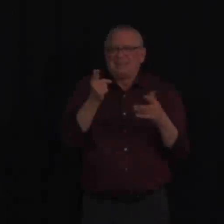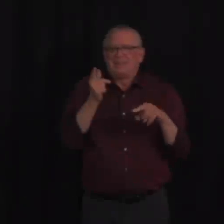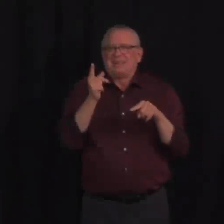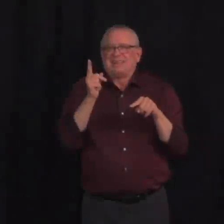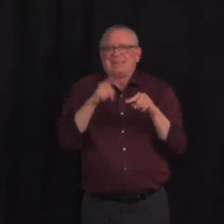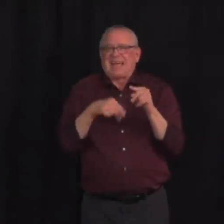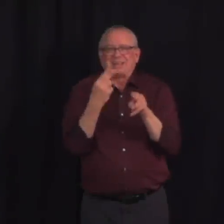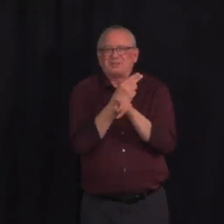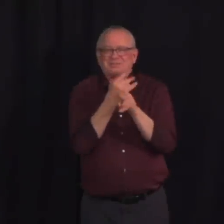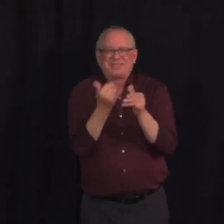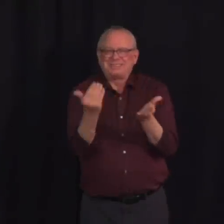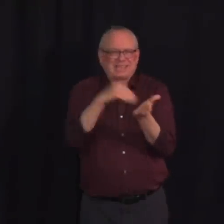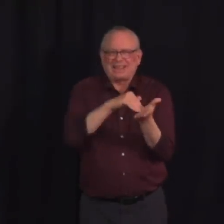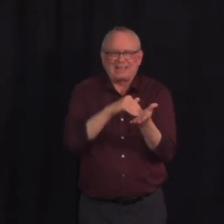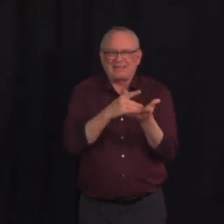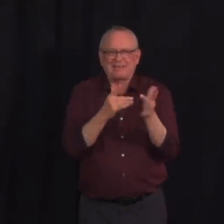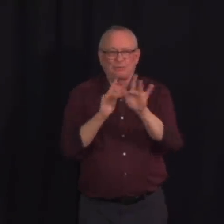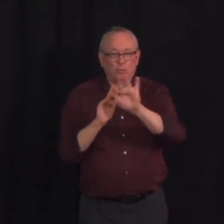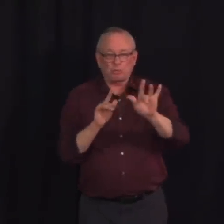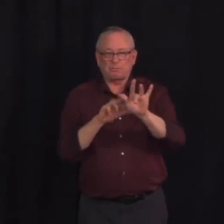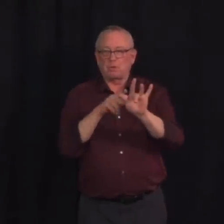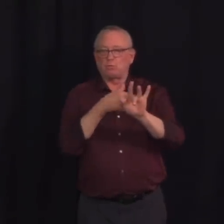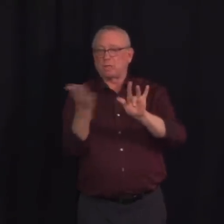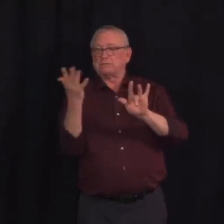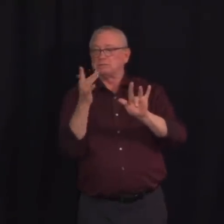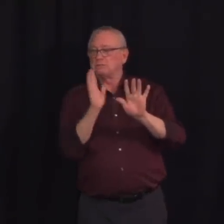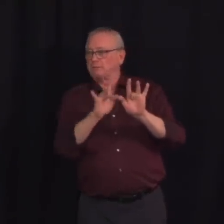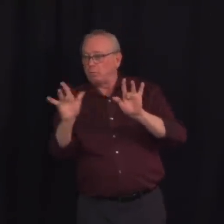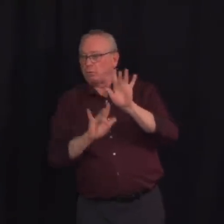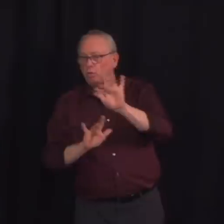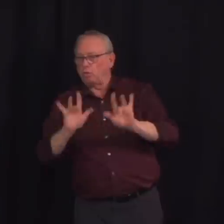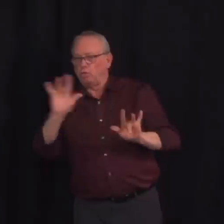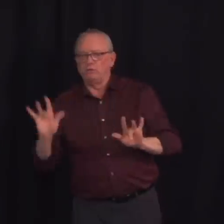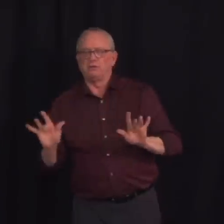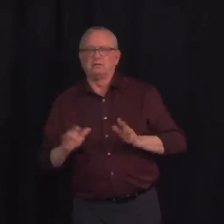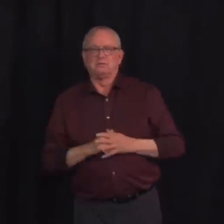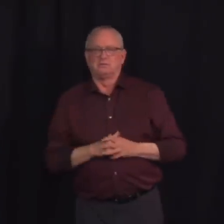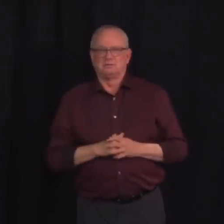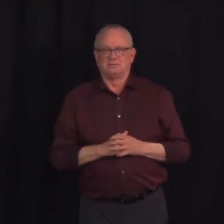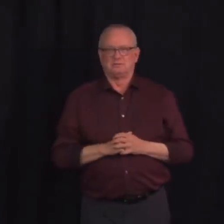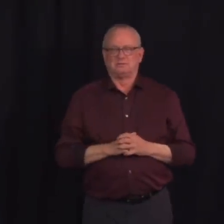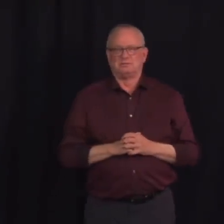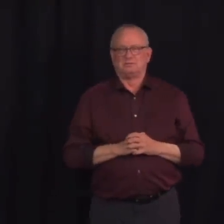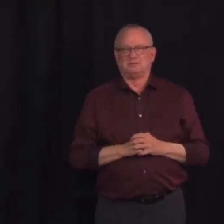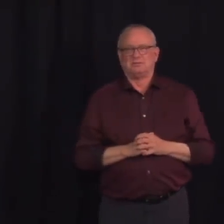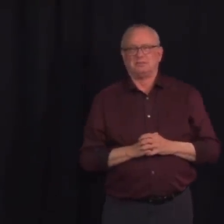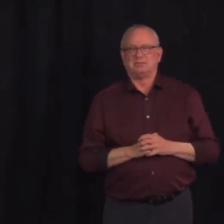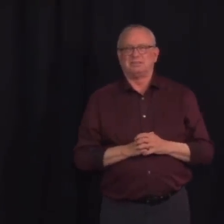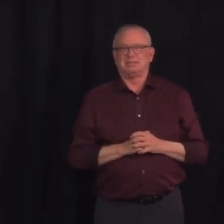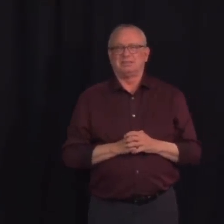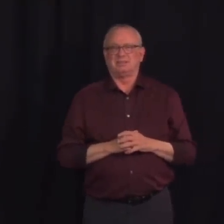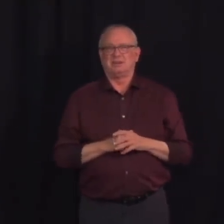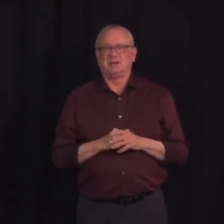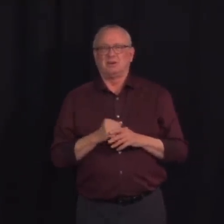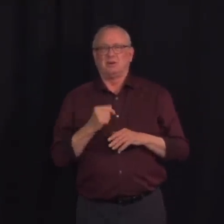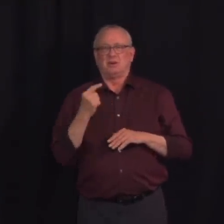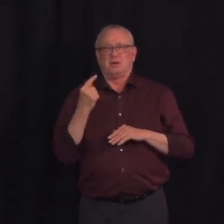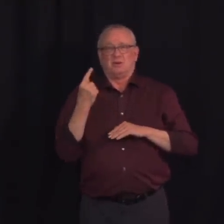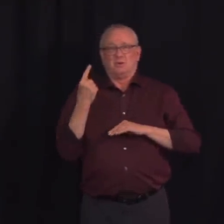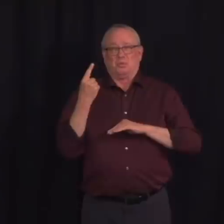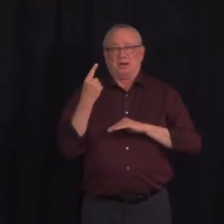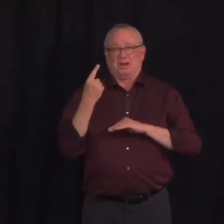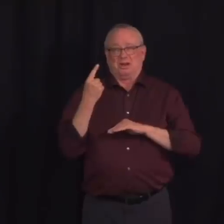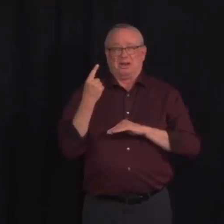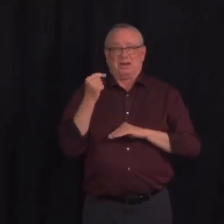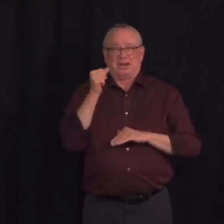Over the last 24 hours, have identified 387 new cases of COVID-19 and completed about 4